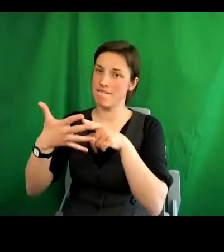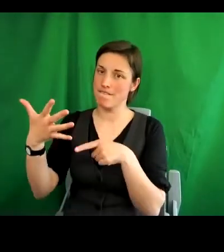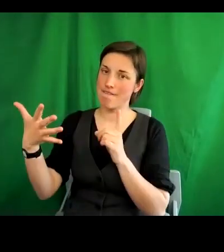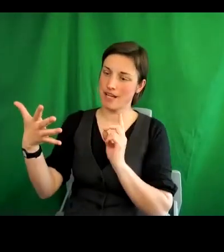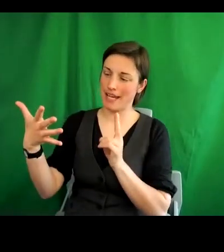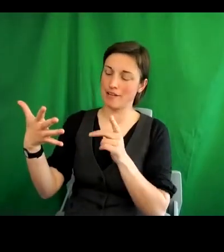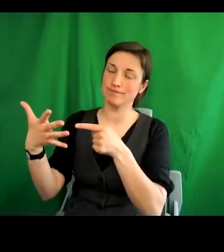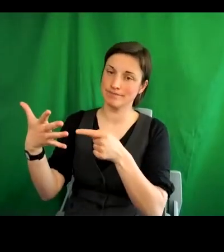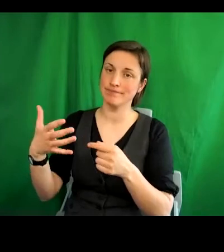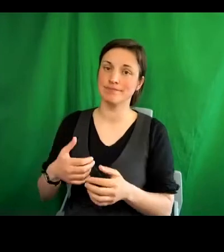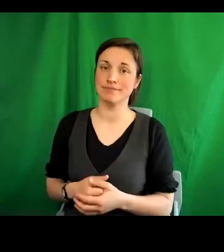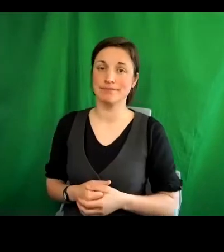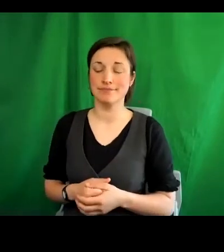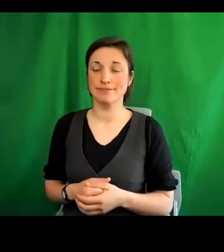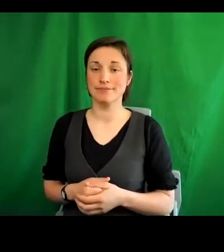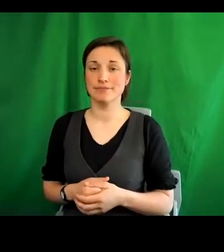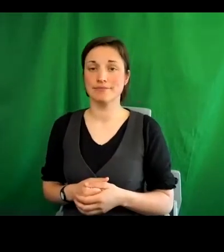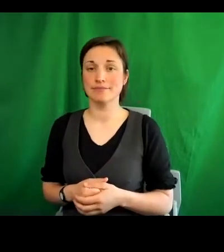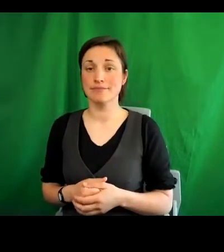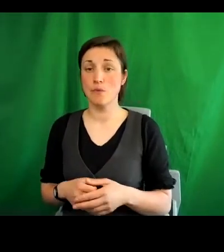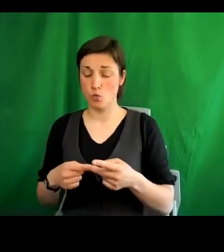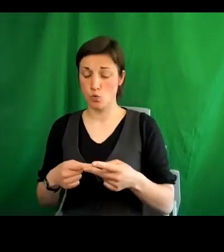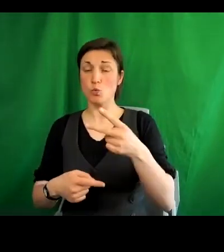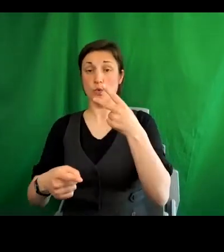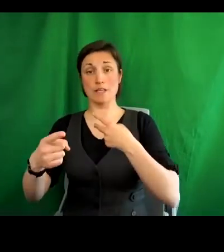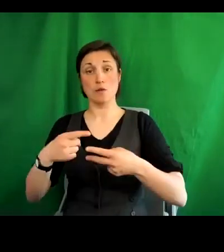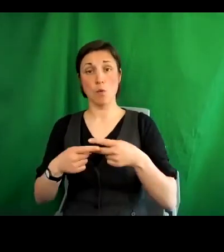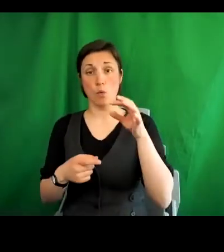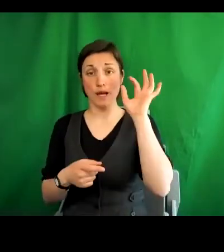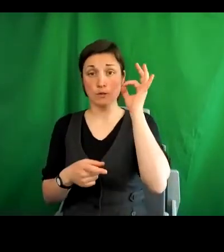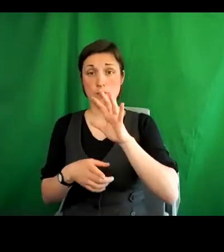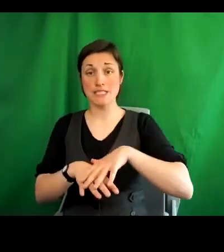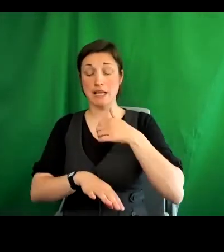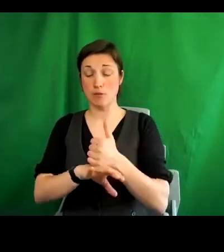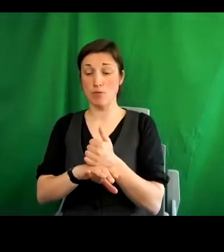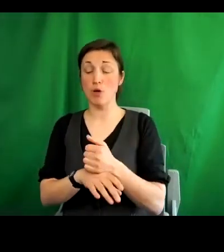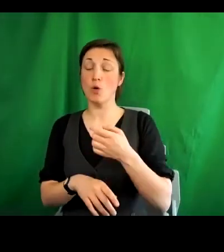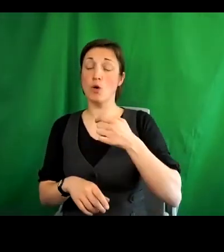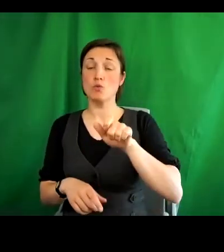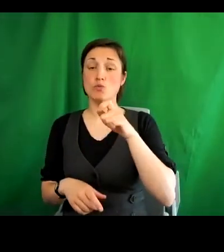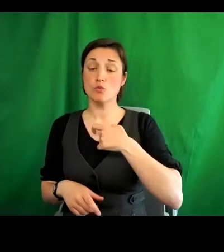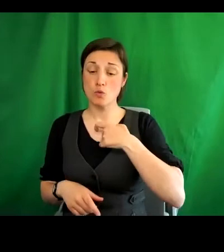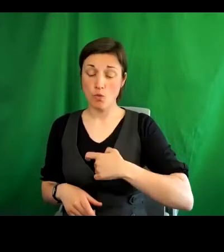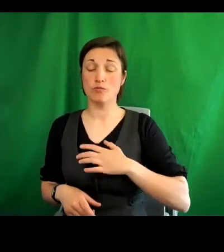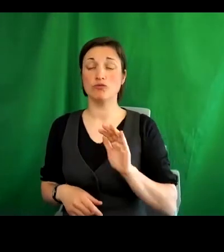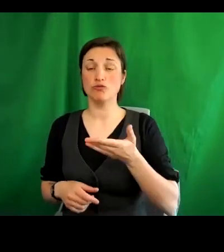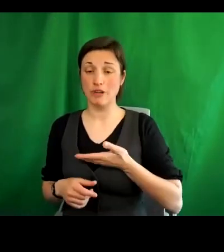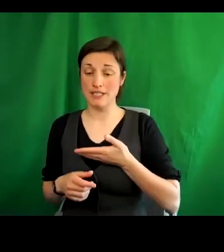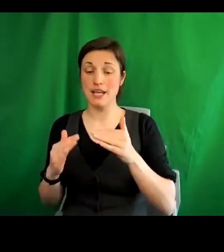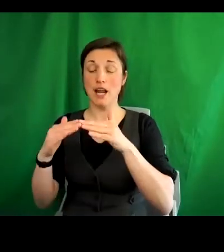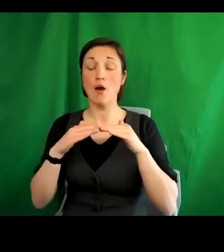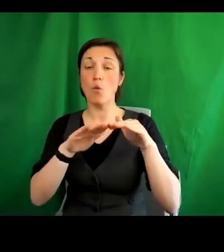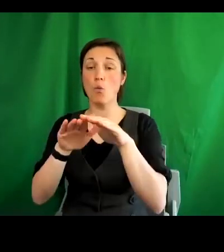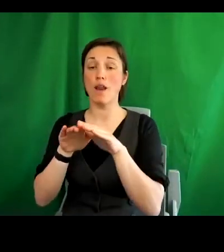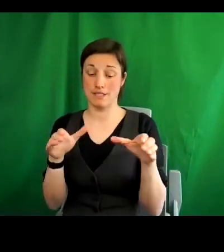And then two years ago the council set up a human rights and equalities board which also brings together organisations